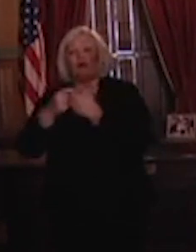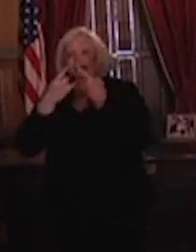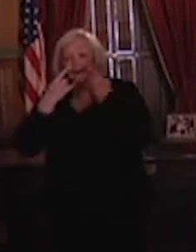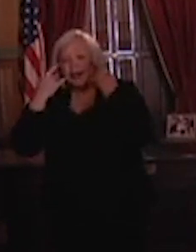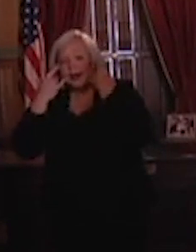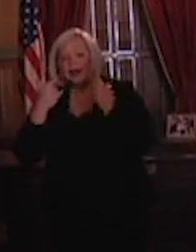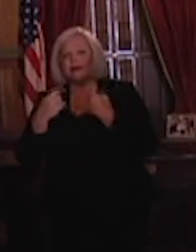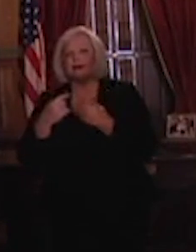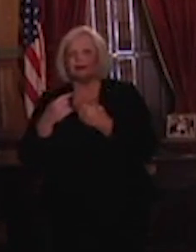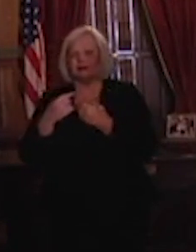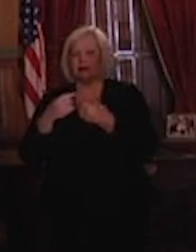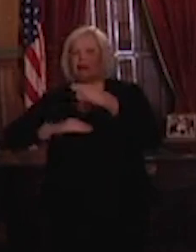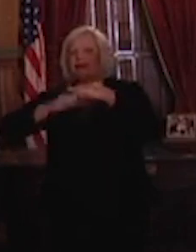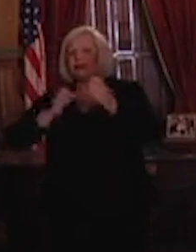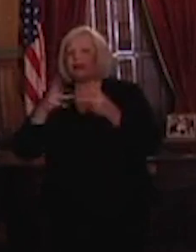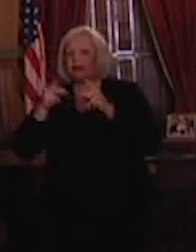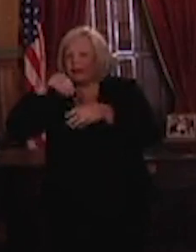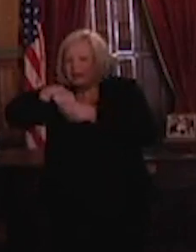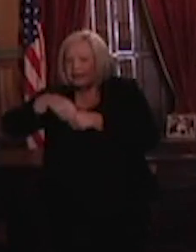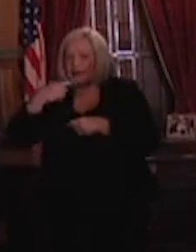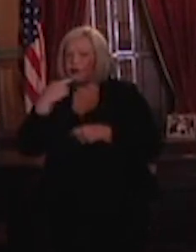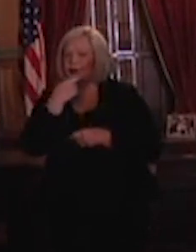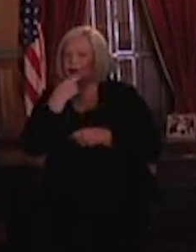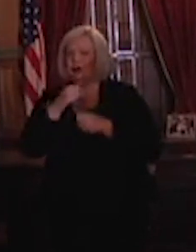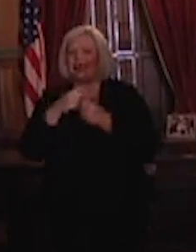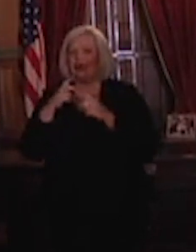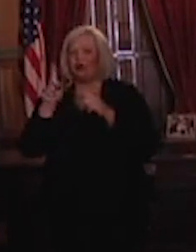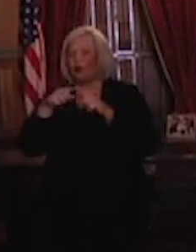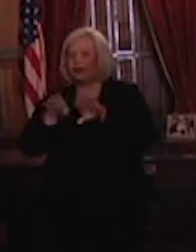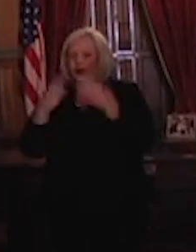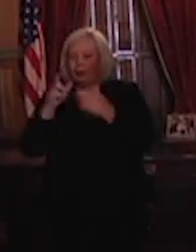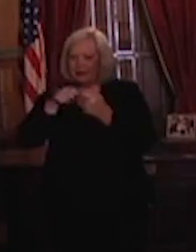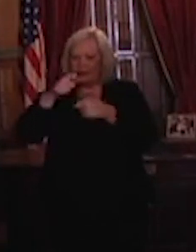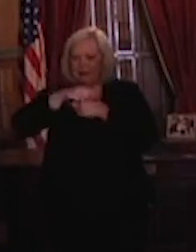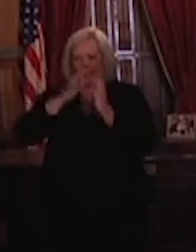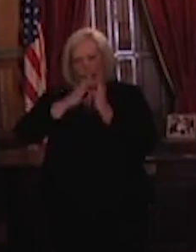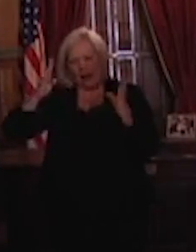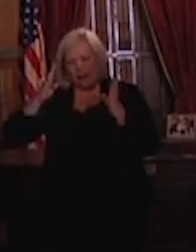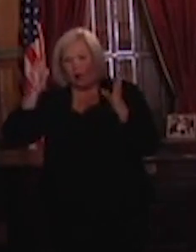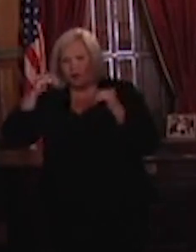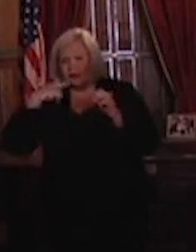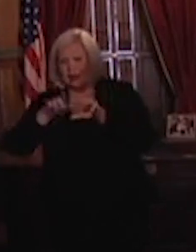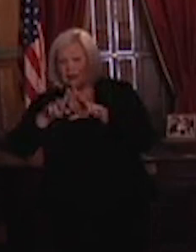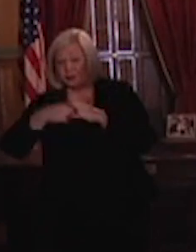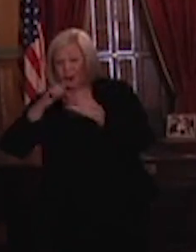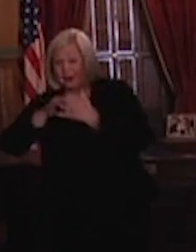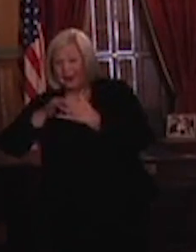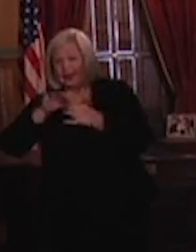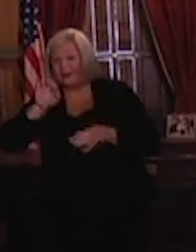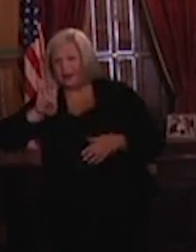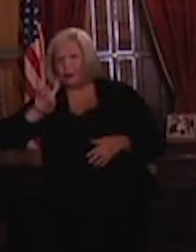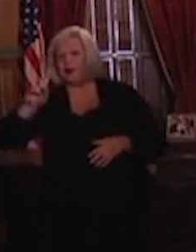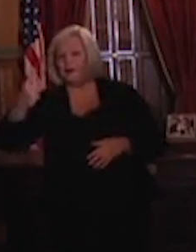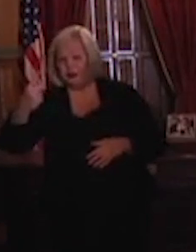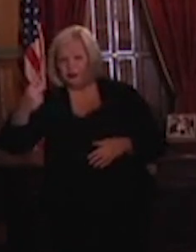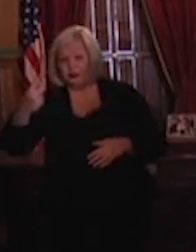requirements capacity limits and a curfew starting on February 1. We'll have more details to announce on this